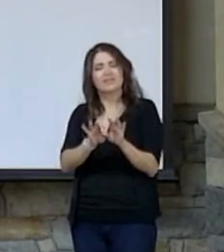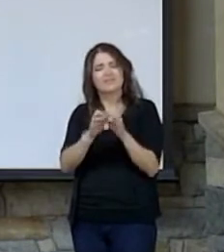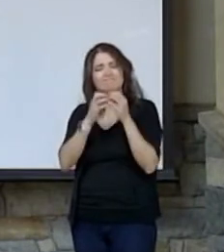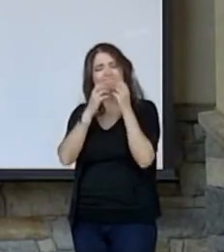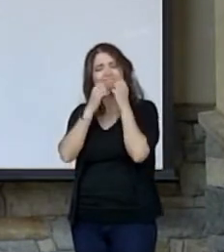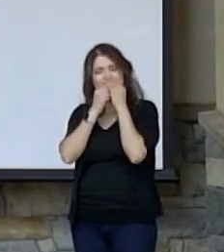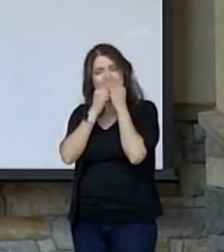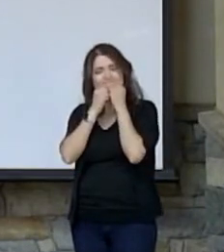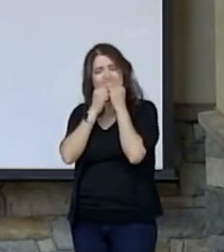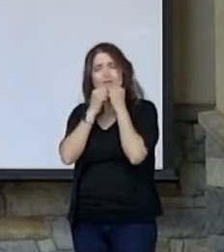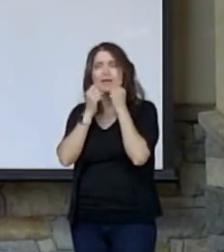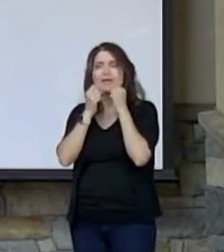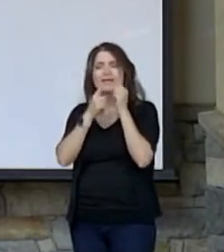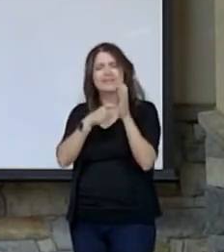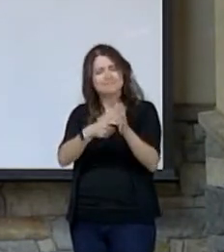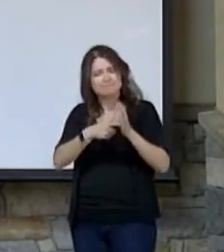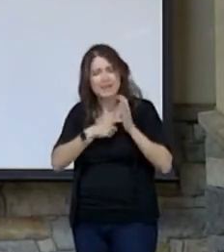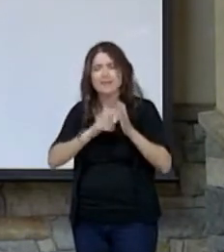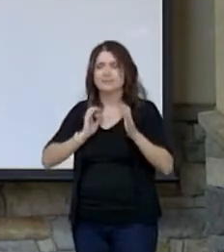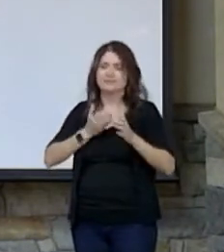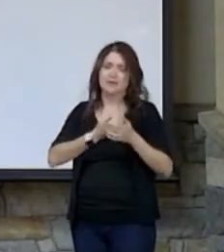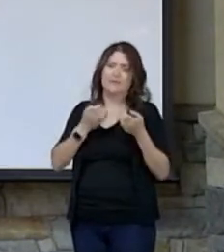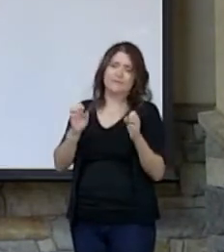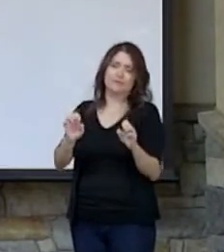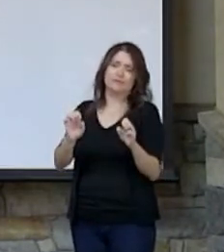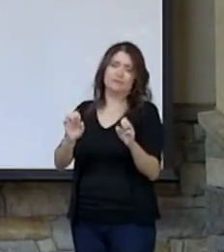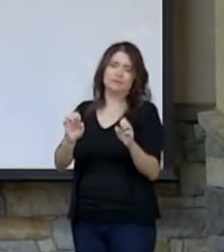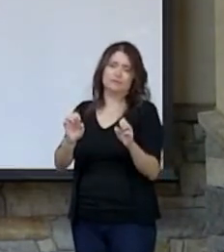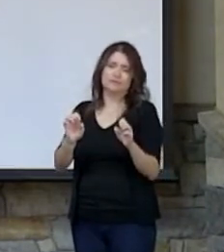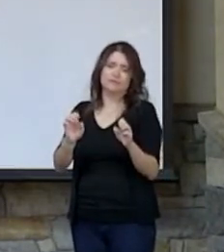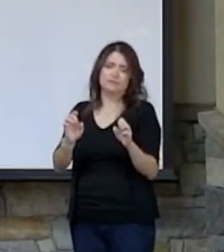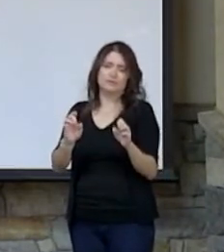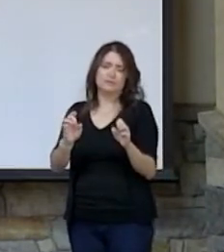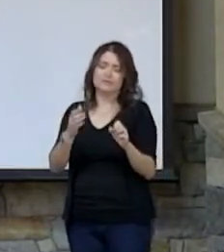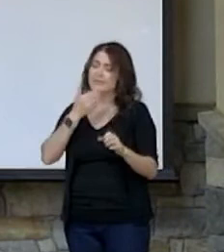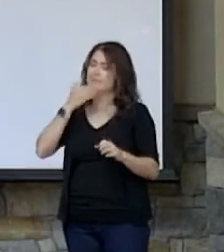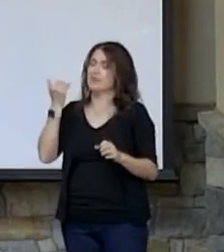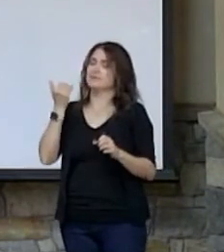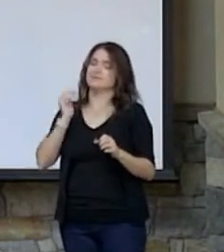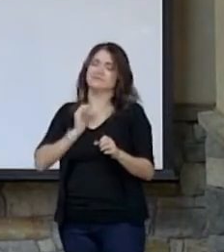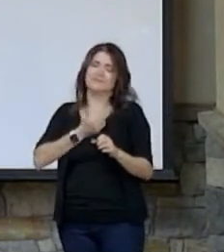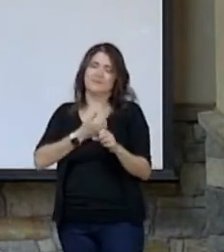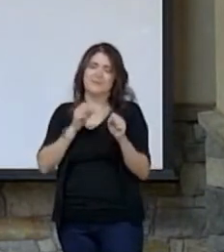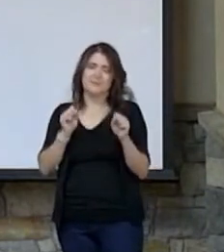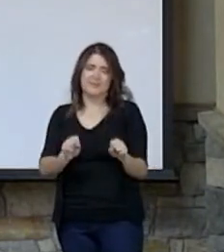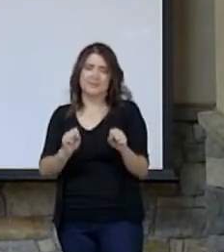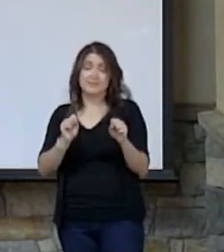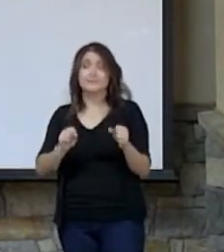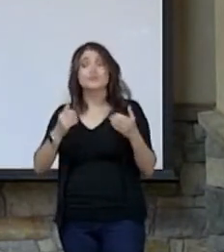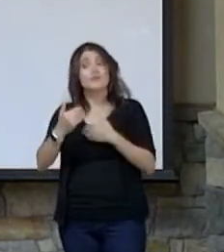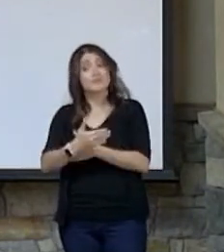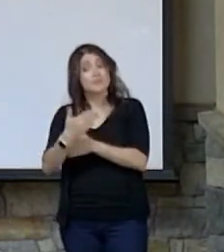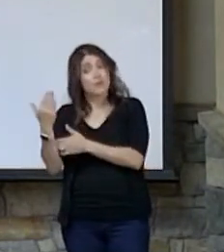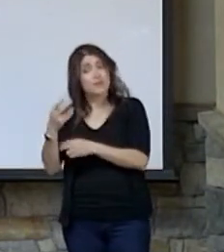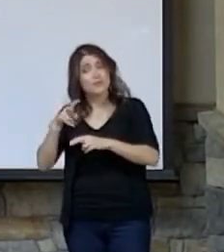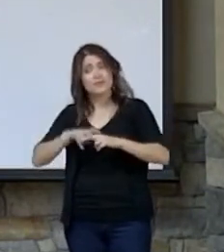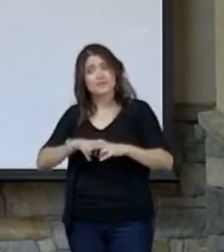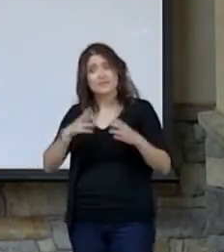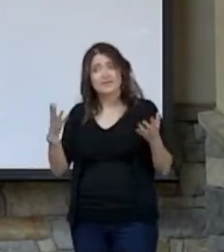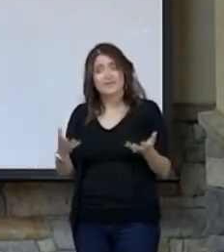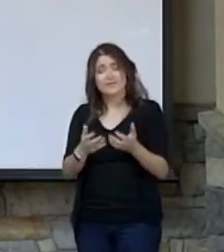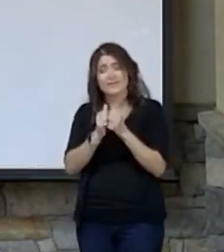It demands our effort to the very best of our ability. This morning we sit here together